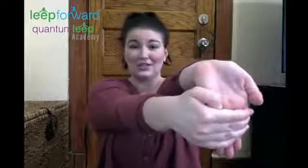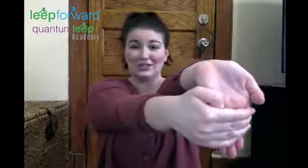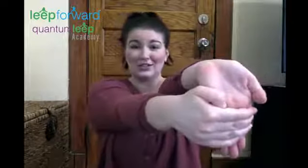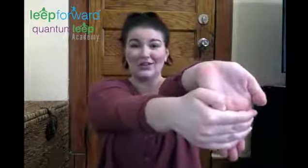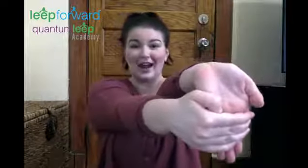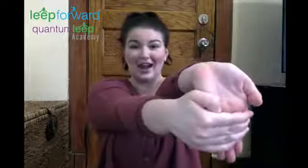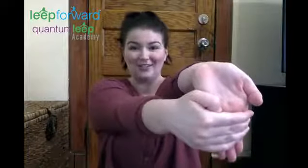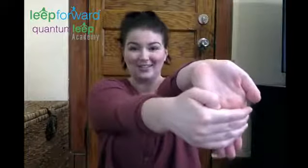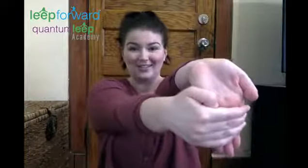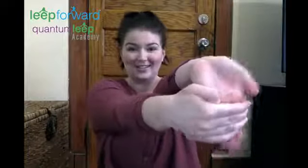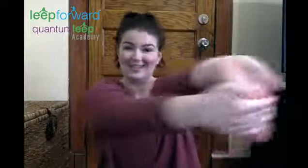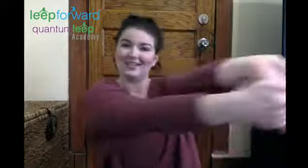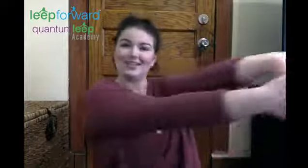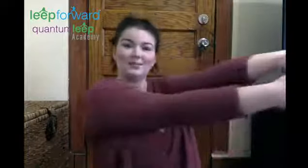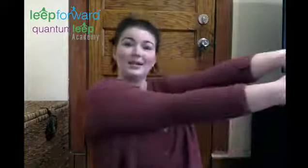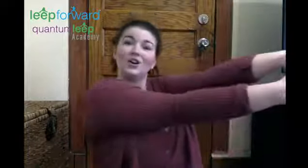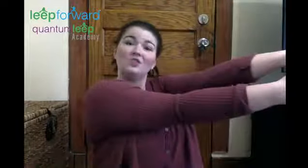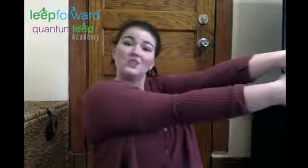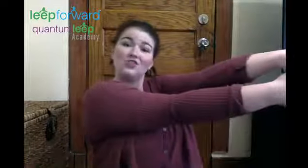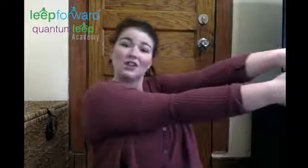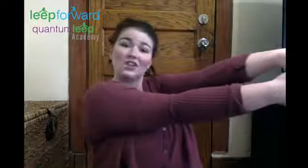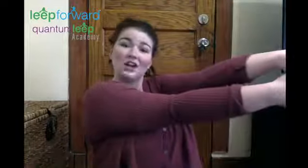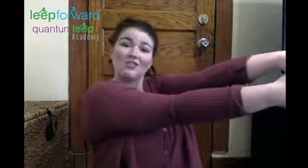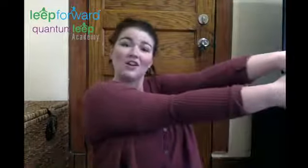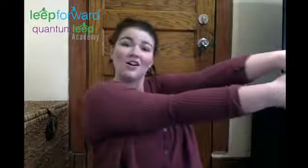to the ground. And stretch down long.